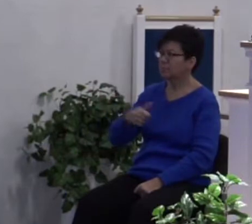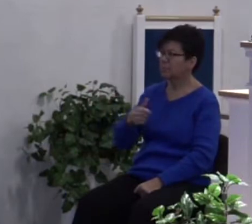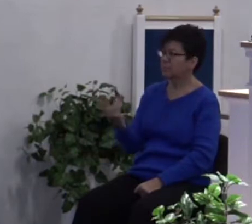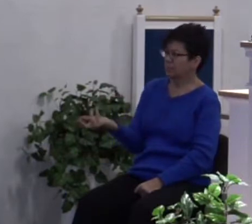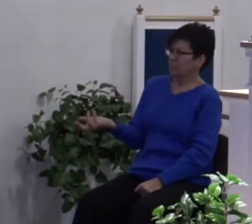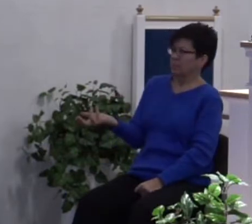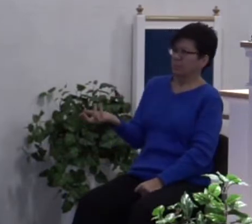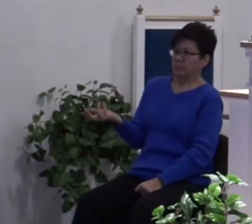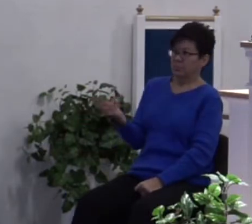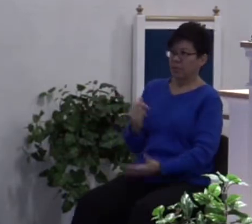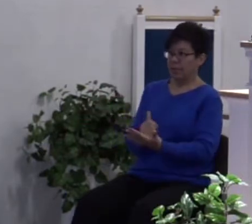I'm almost finished.